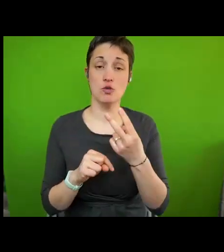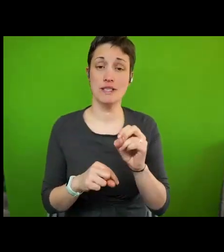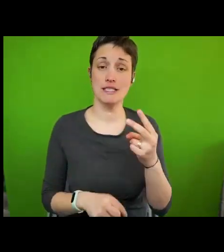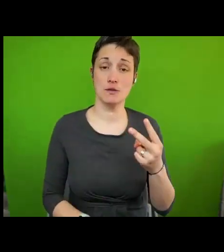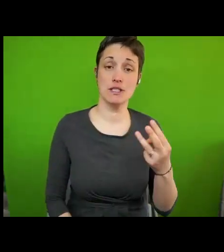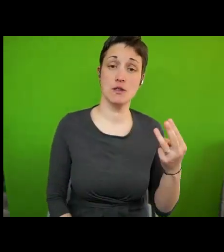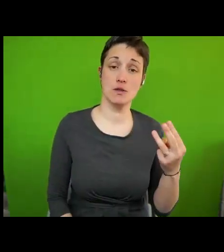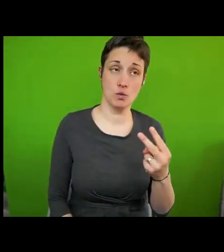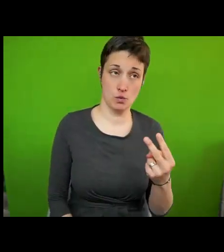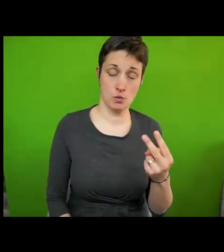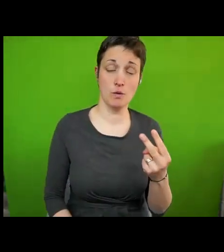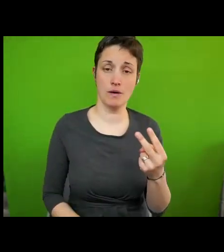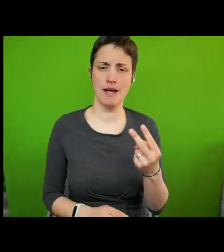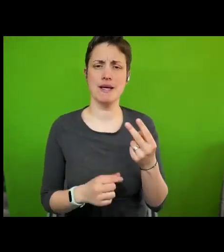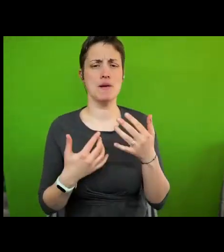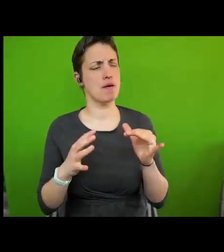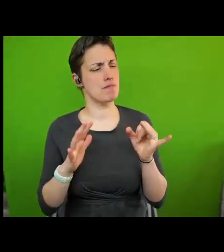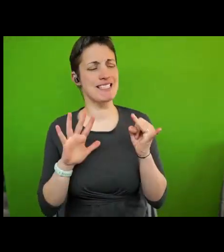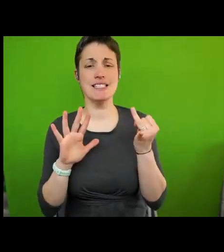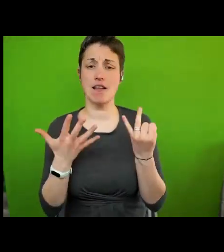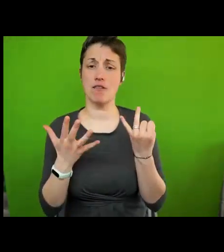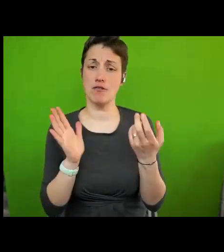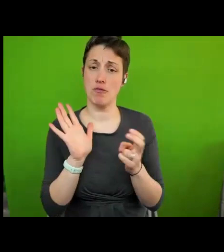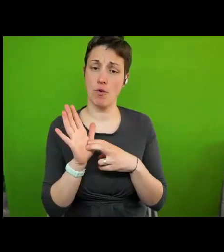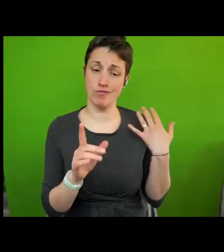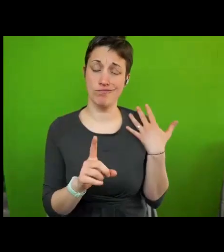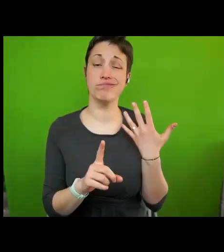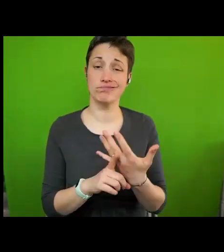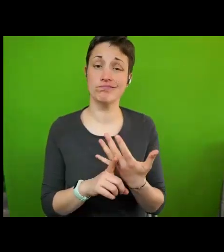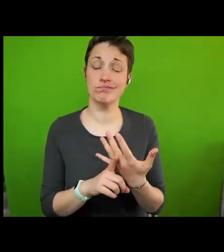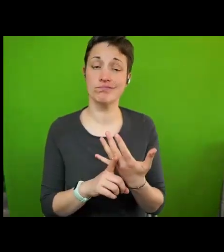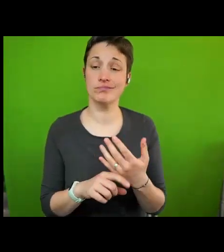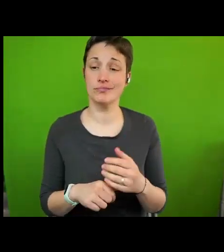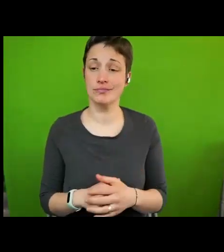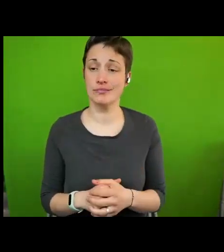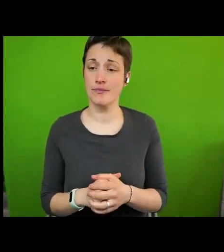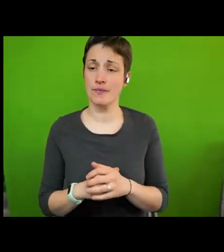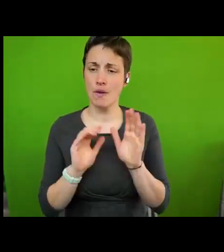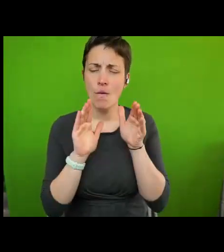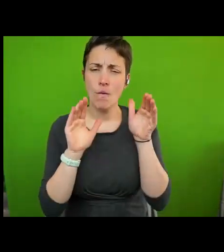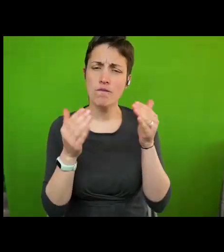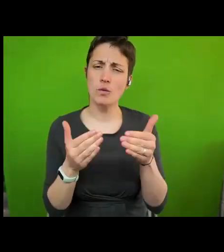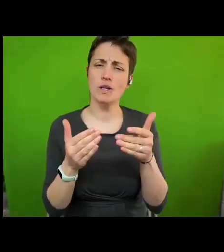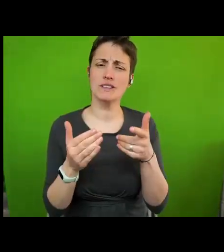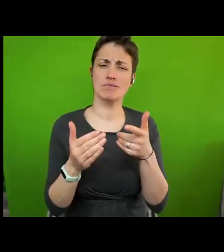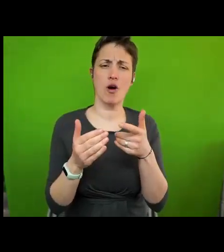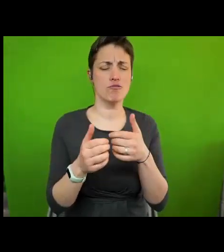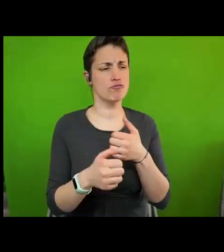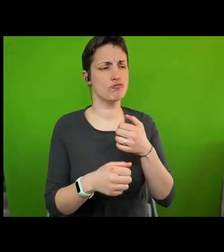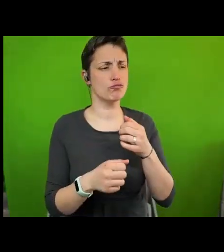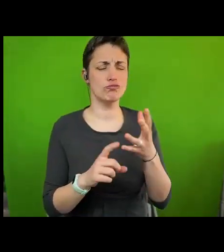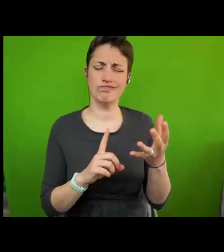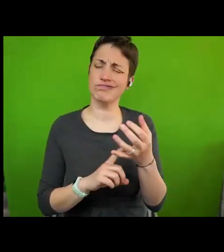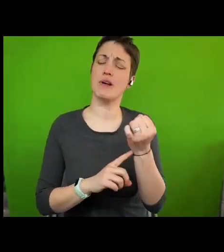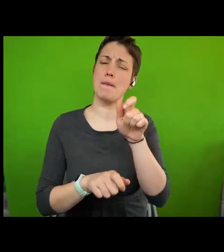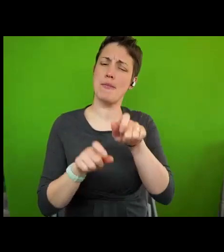report that the network will have published. And it focuses mainly on priority rights selected by the people of